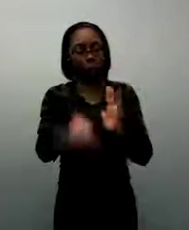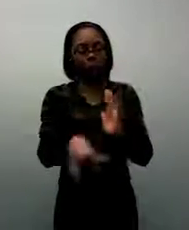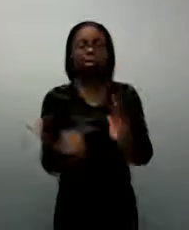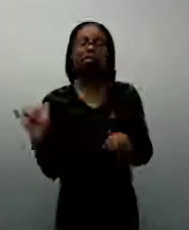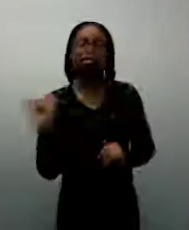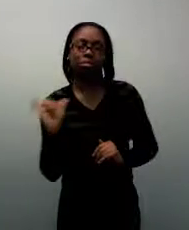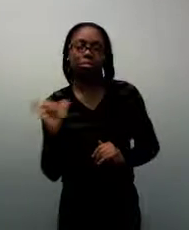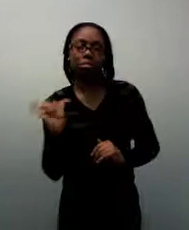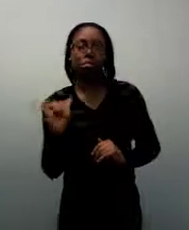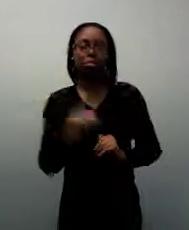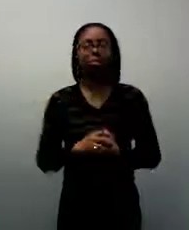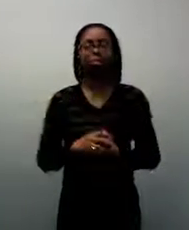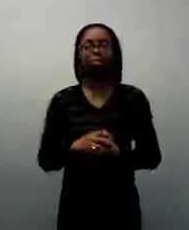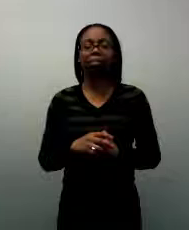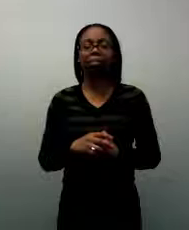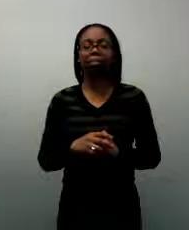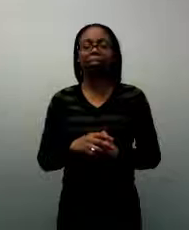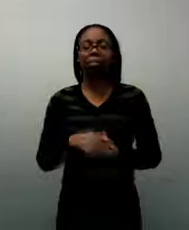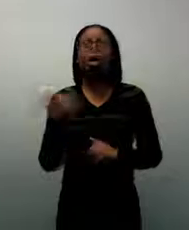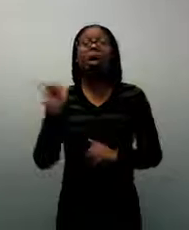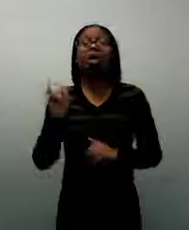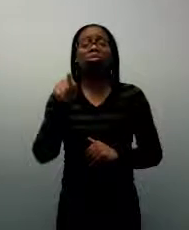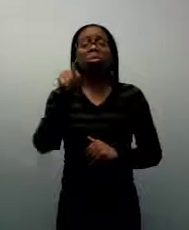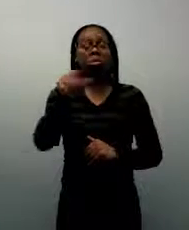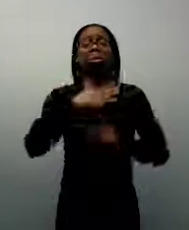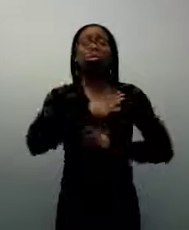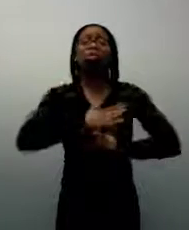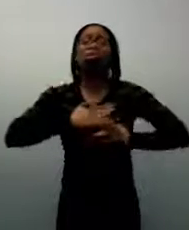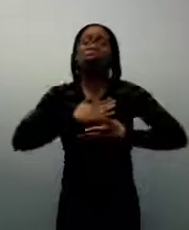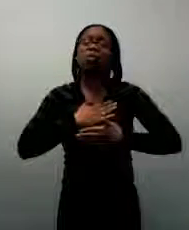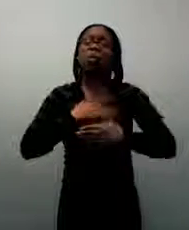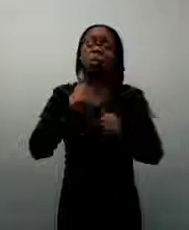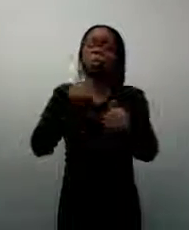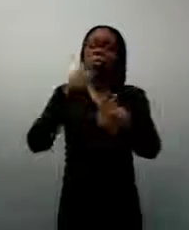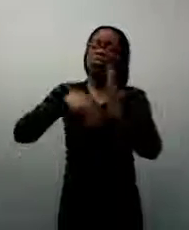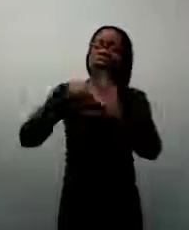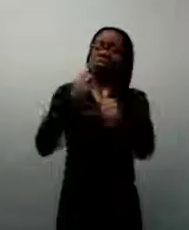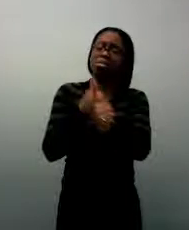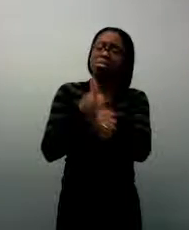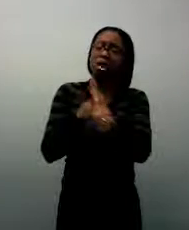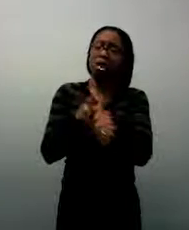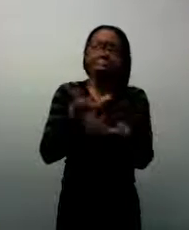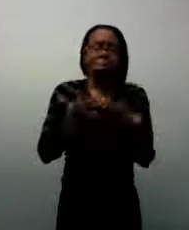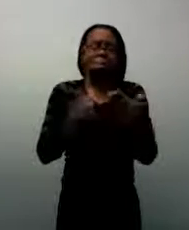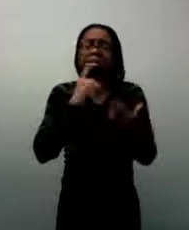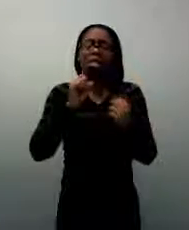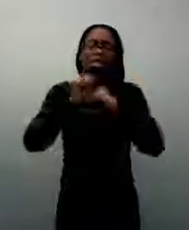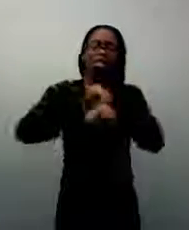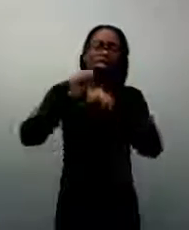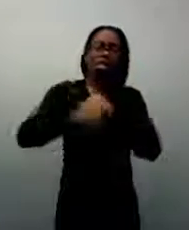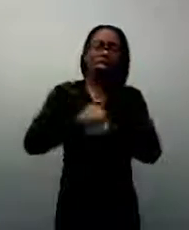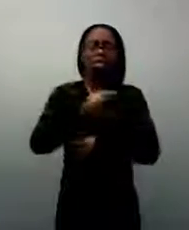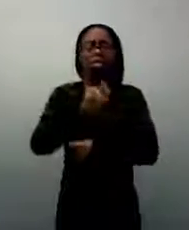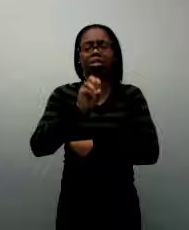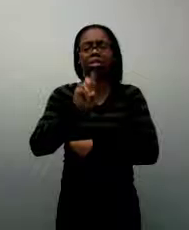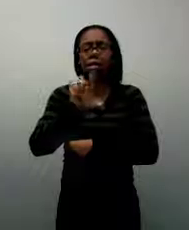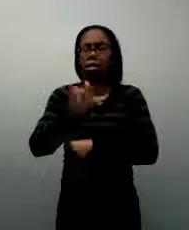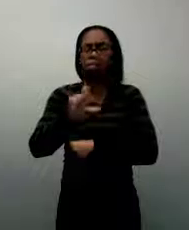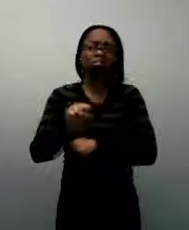And spend time reading yourself. If you don't enjoy long novels, if you find you don't have time or the attention to